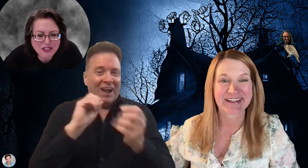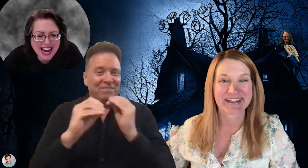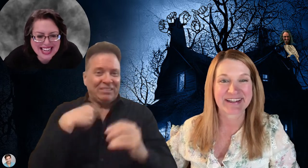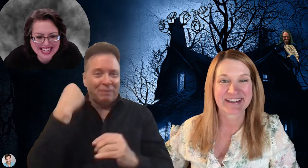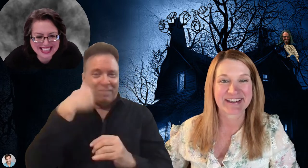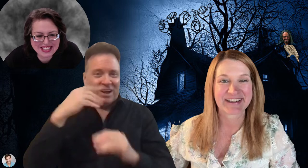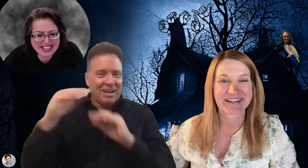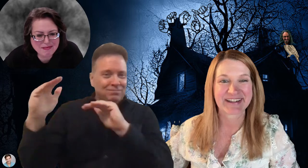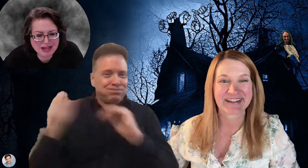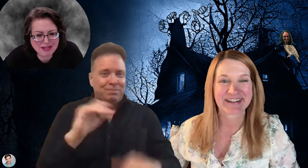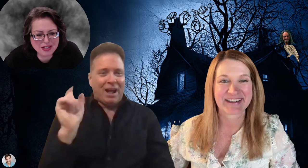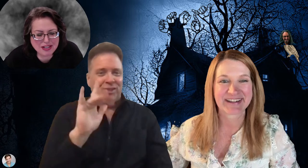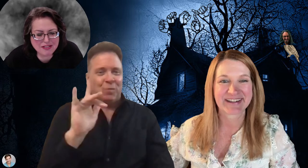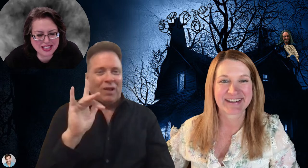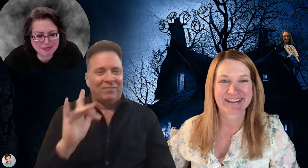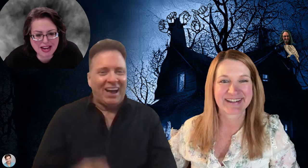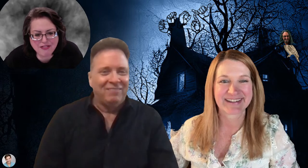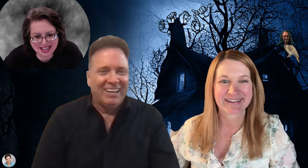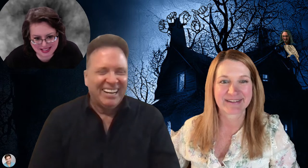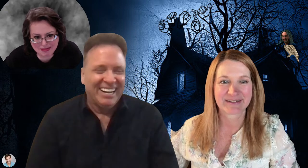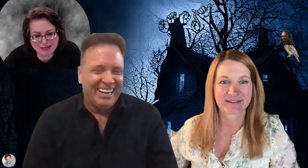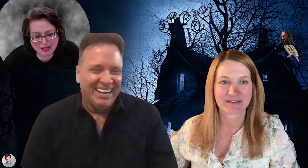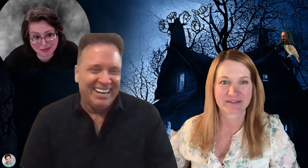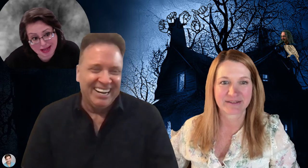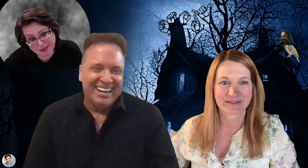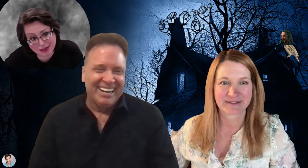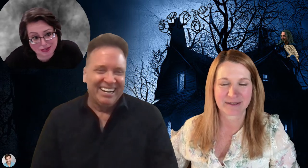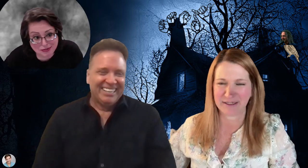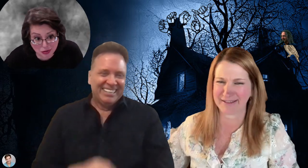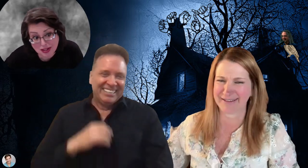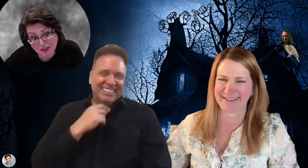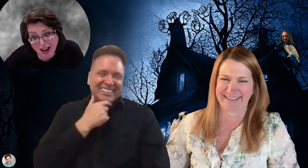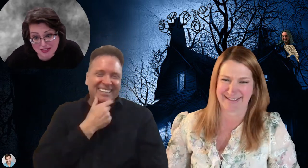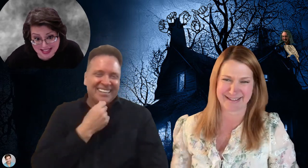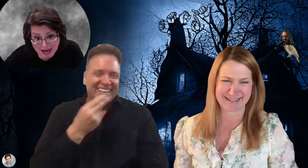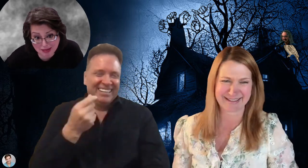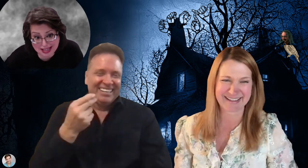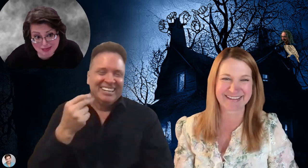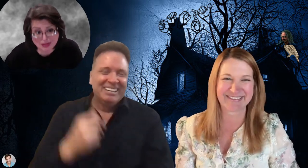Ryan, maybe you could fix my face and maybe make me look 25. Is that possible?